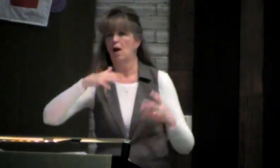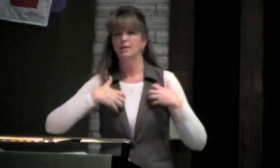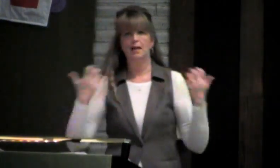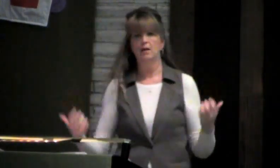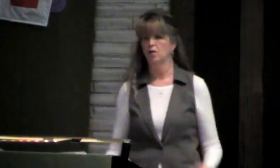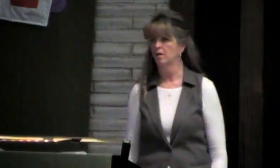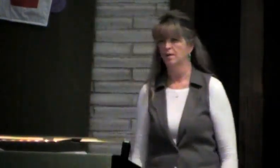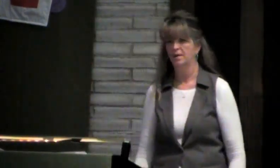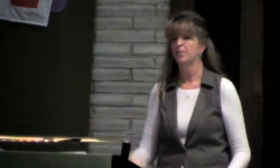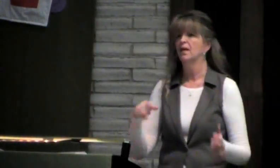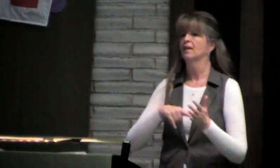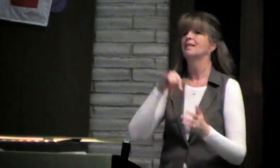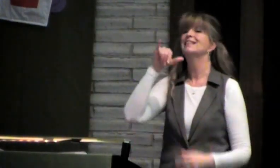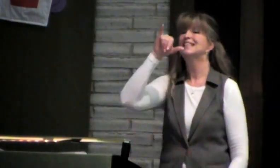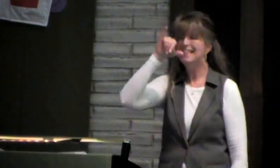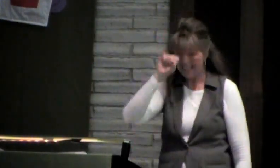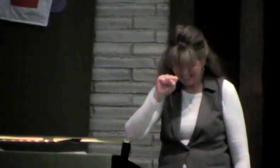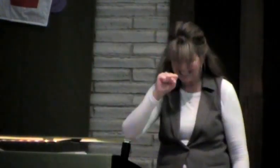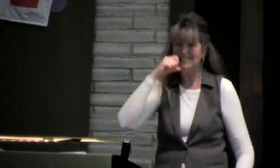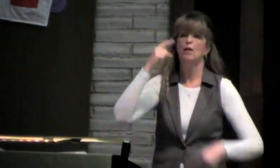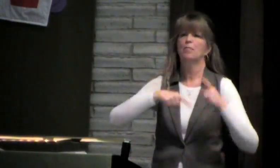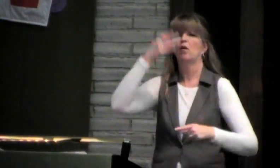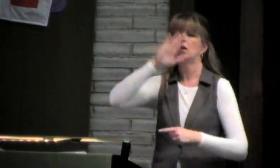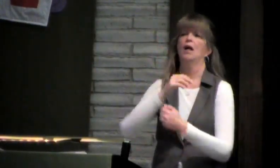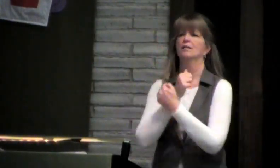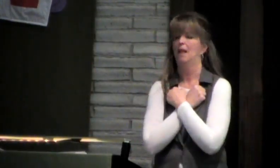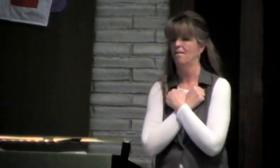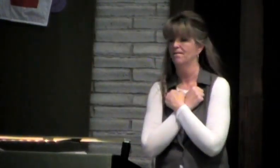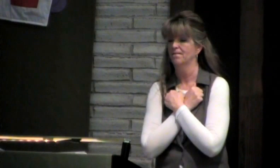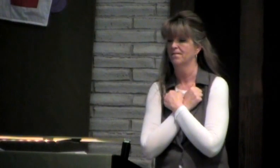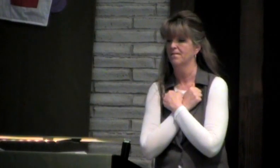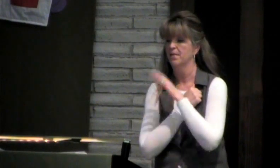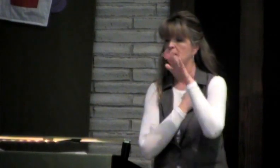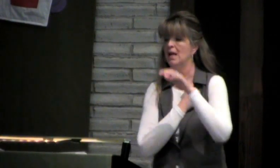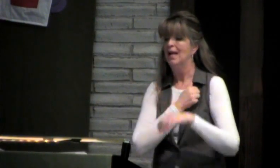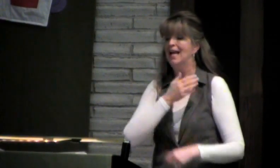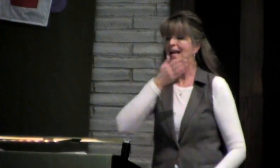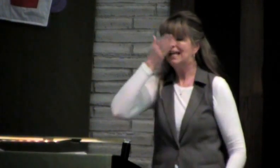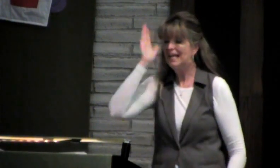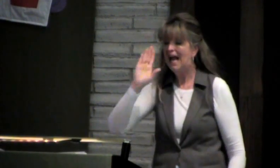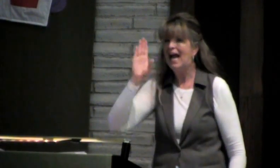is not about God's anger. It is about God's love.